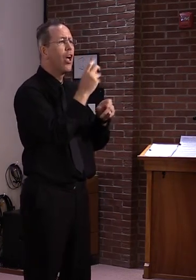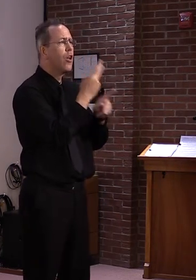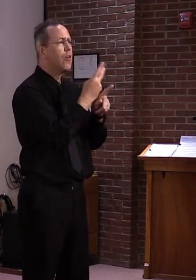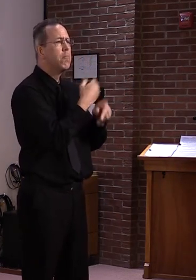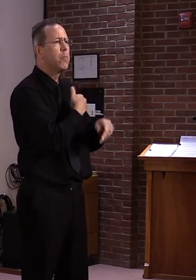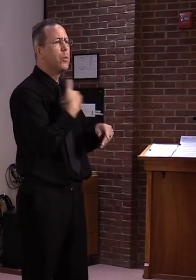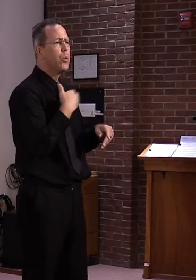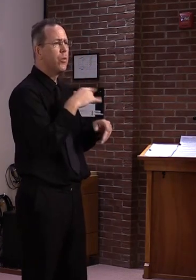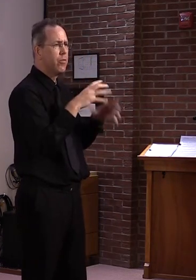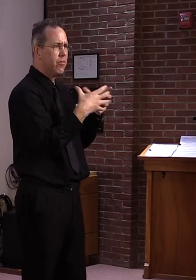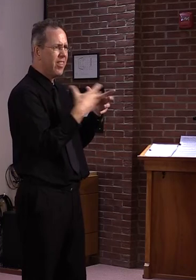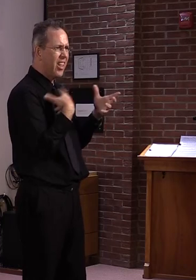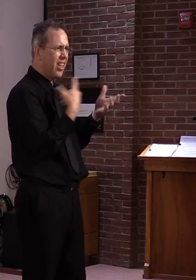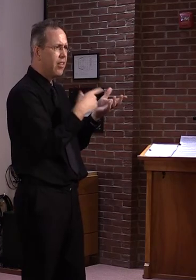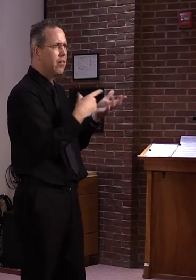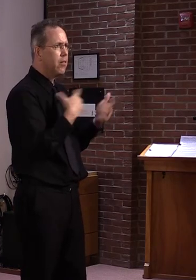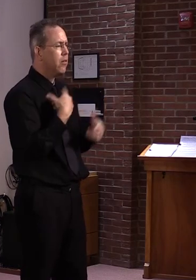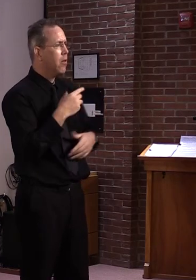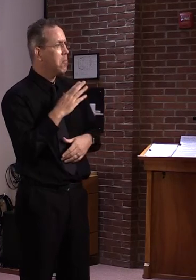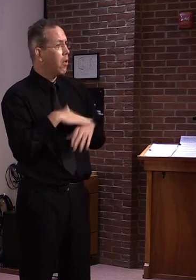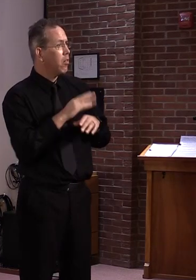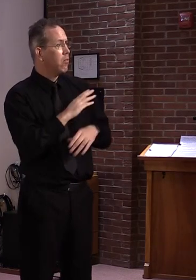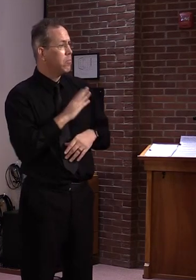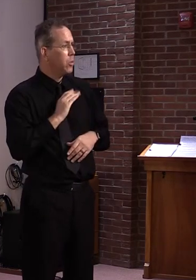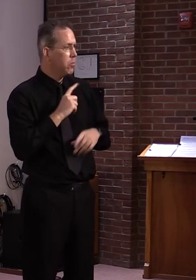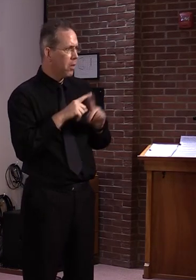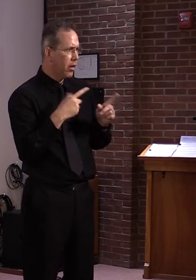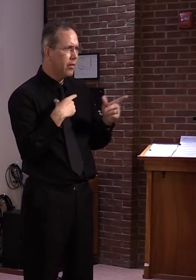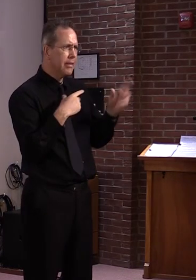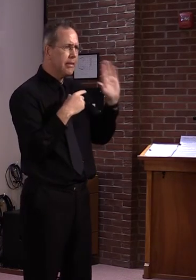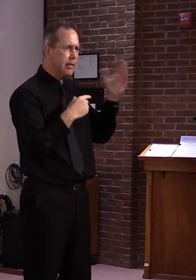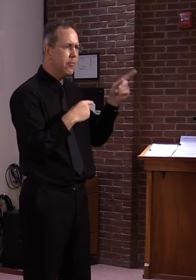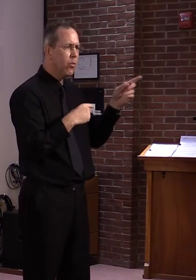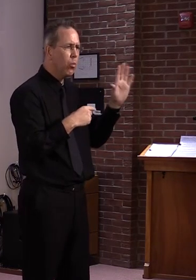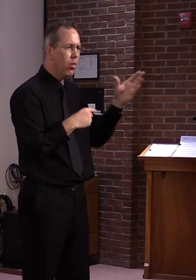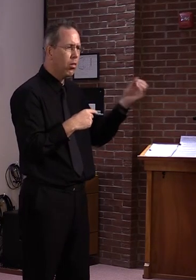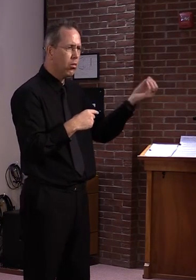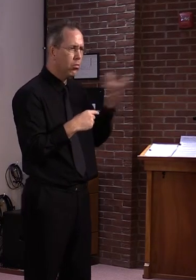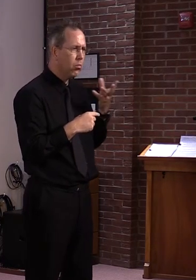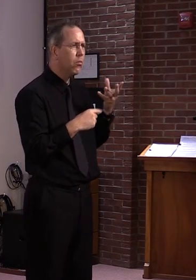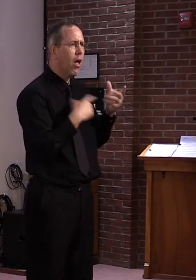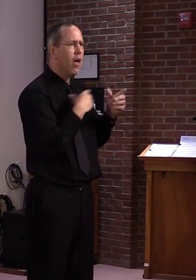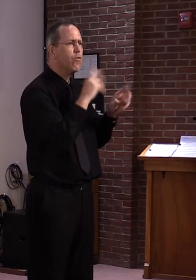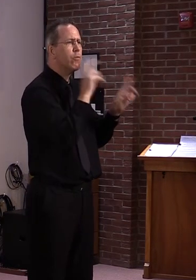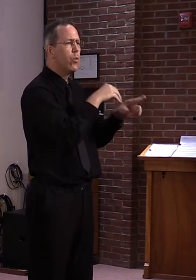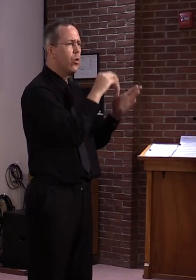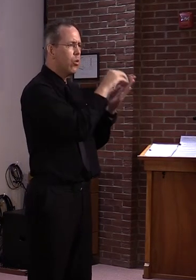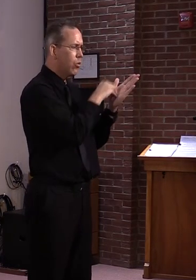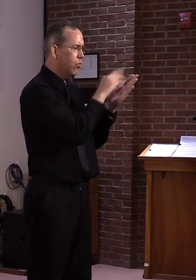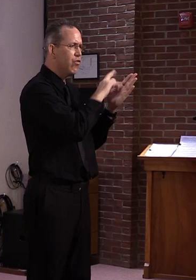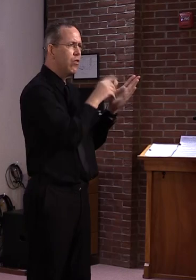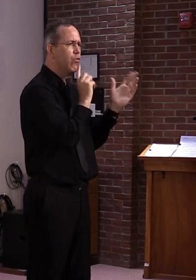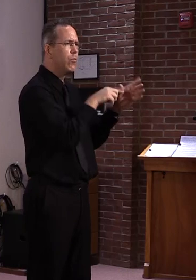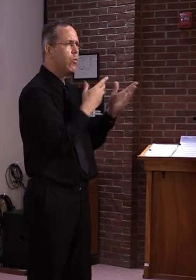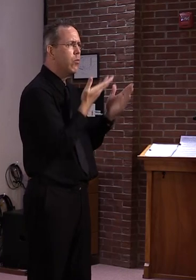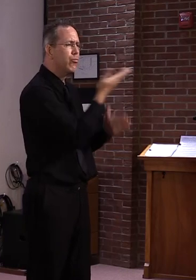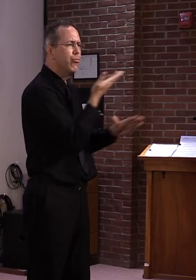reports there coming out. But, you know, I've always said this. If there's room for improvement,